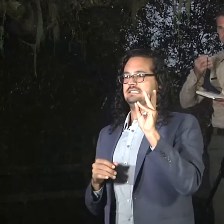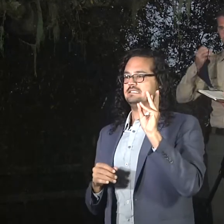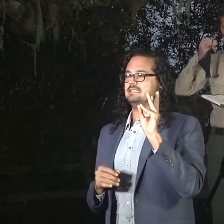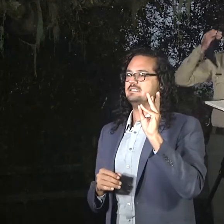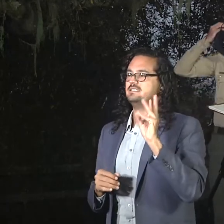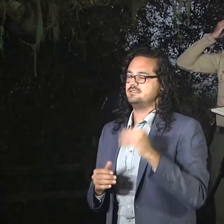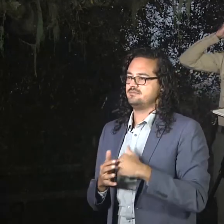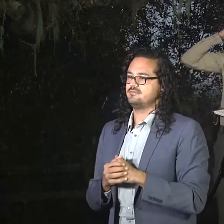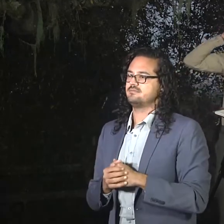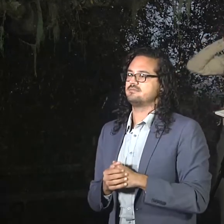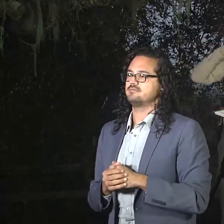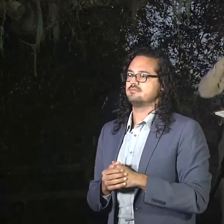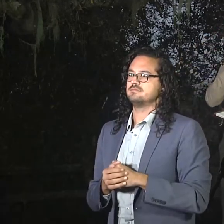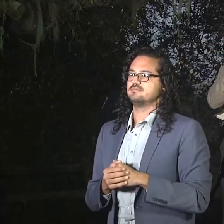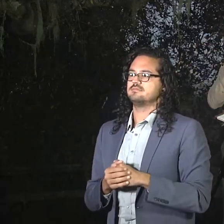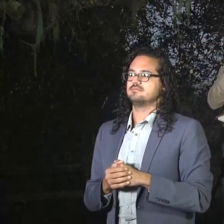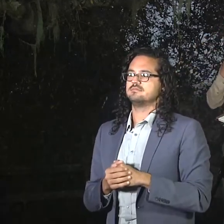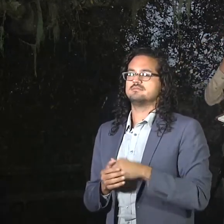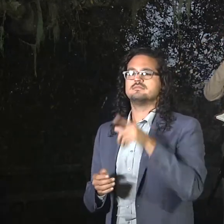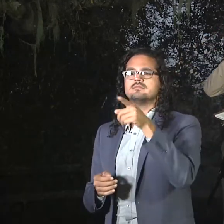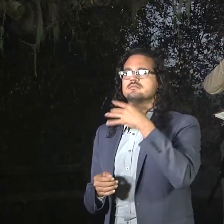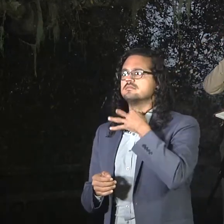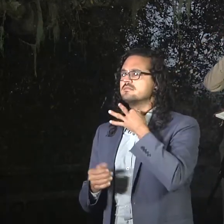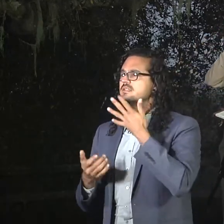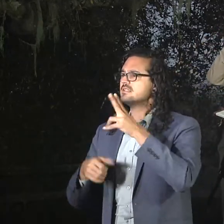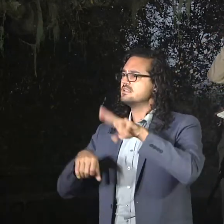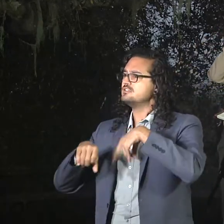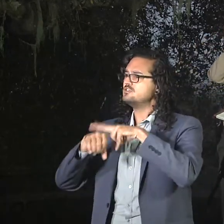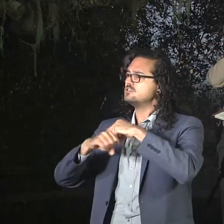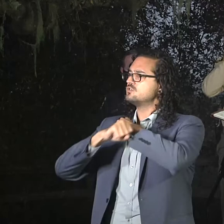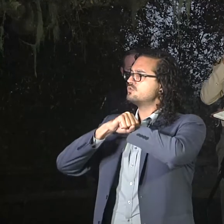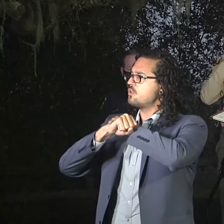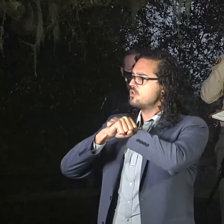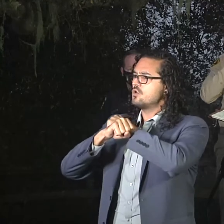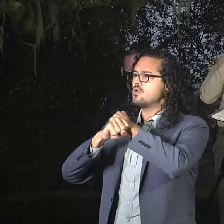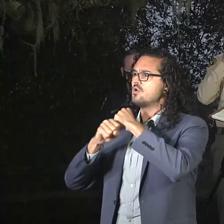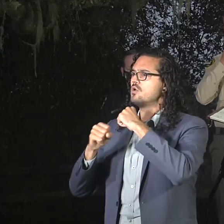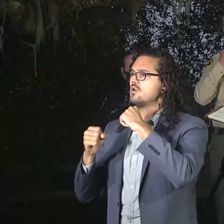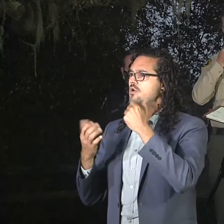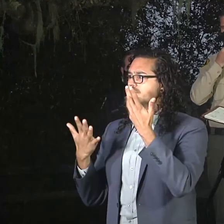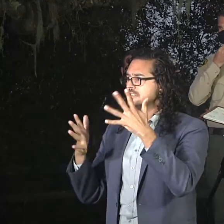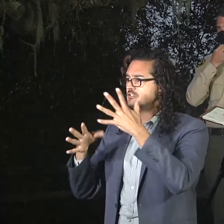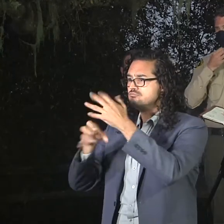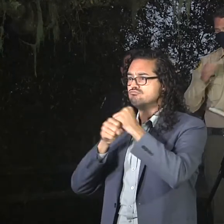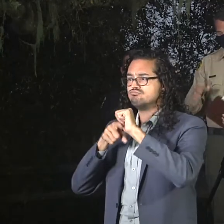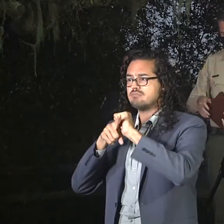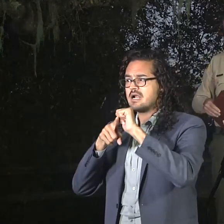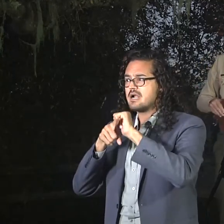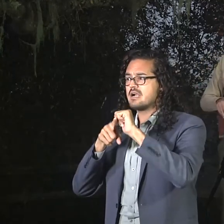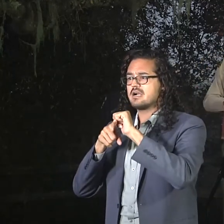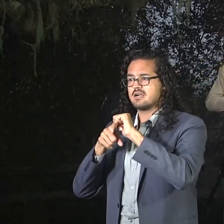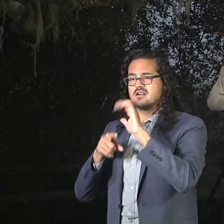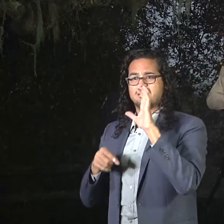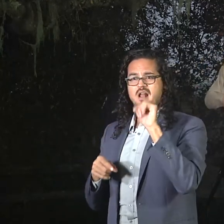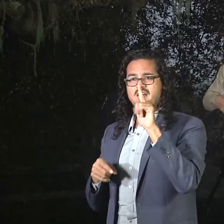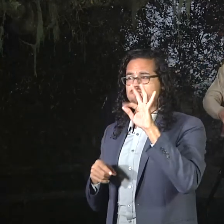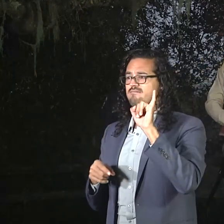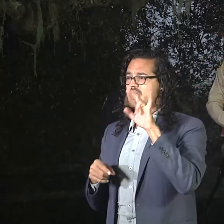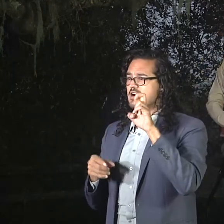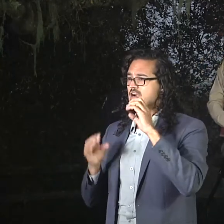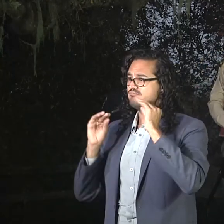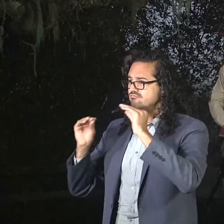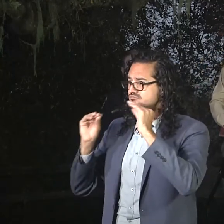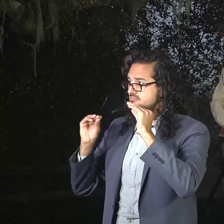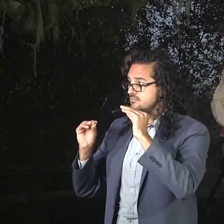With the National Guard finishing their CAL FIRE training of their first task force, do we know yet how those resources are being deployed around